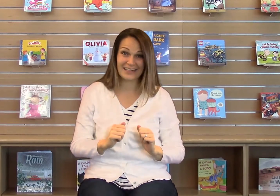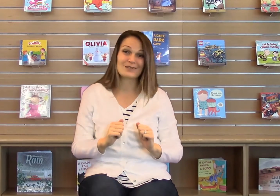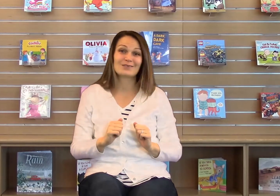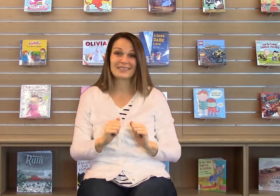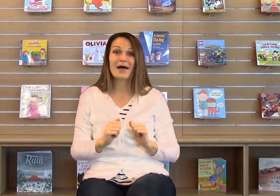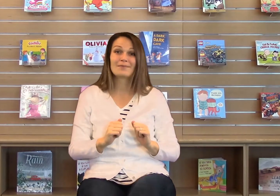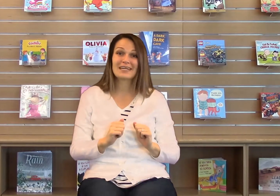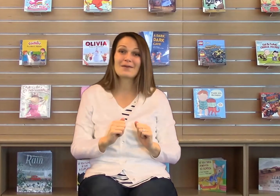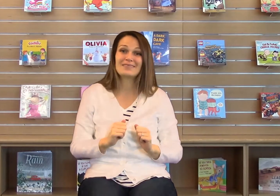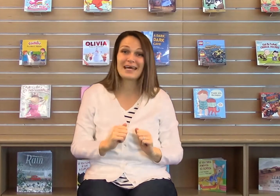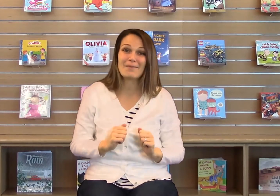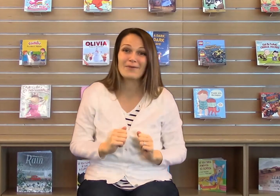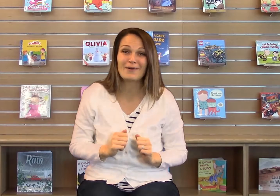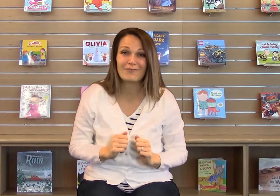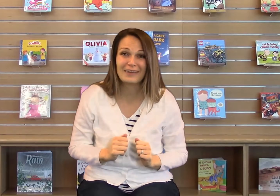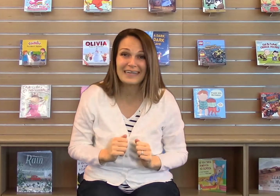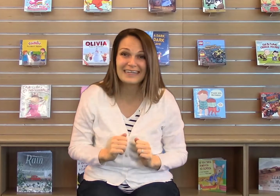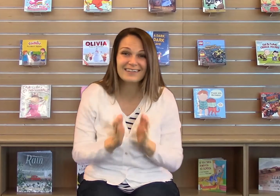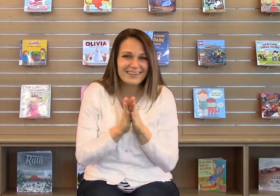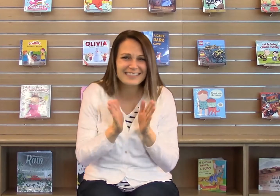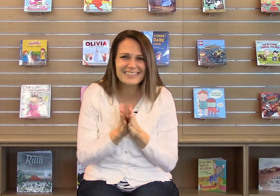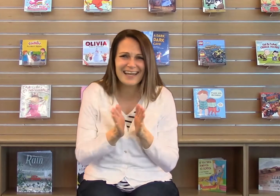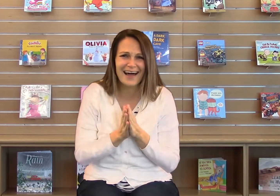you stomp, stomp, stomp your feet? Good job.